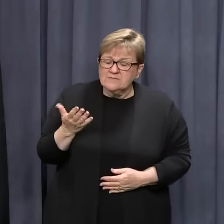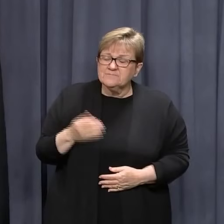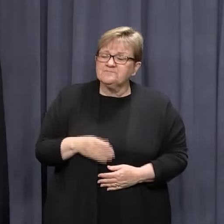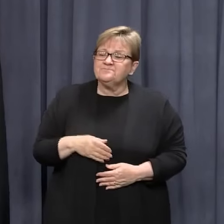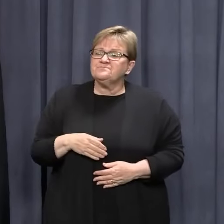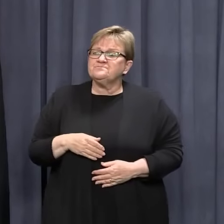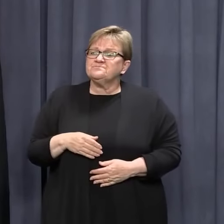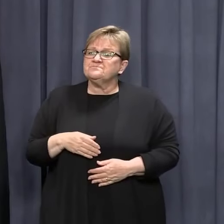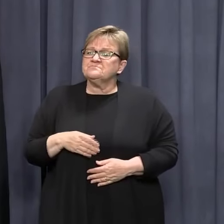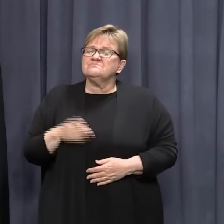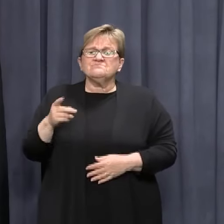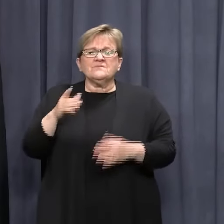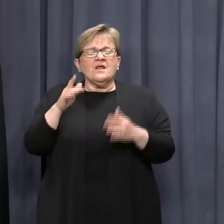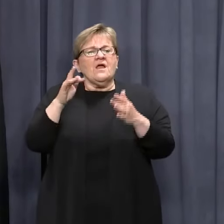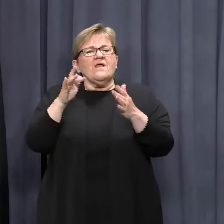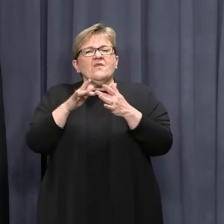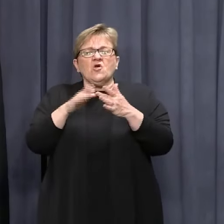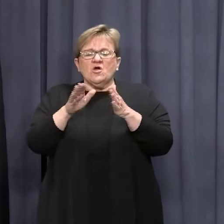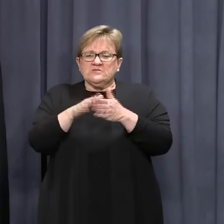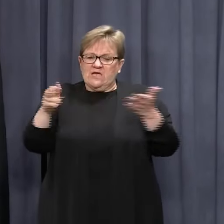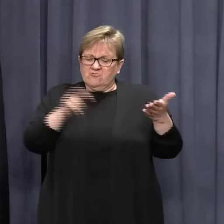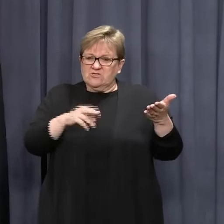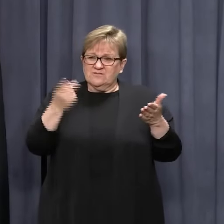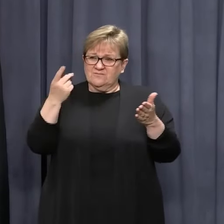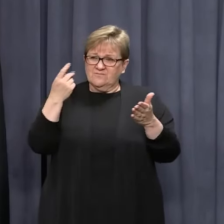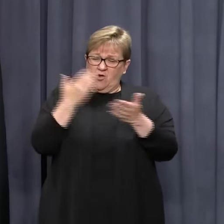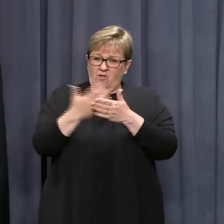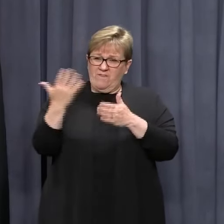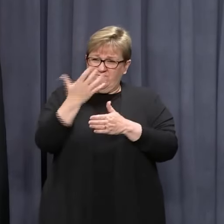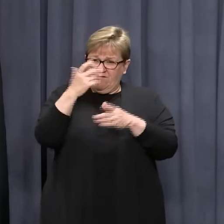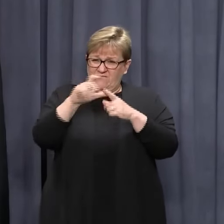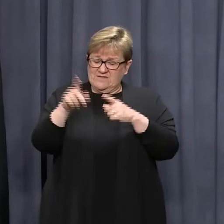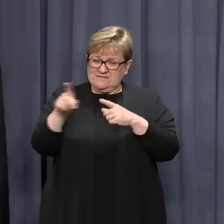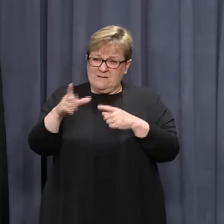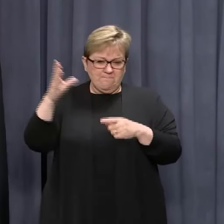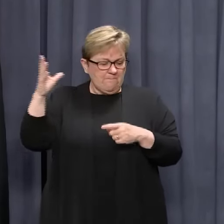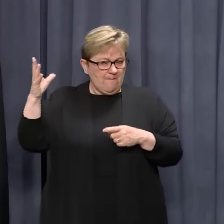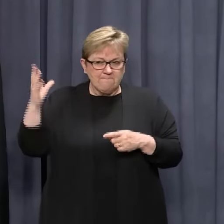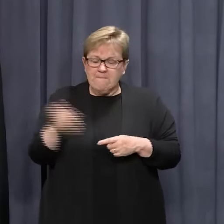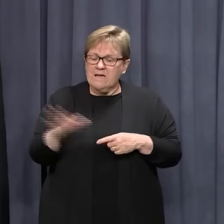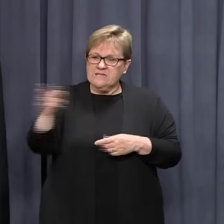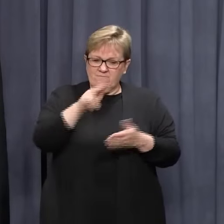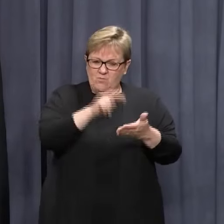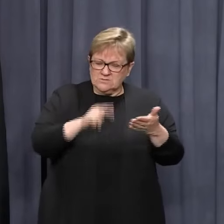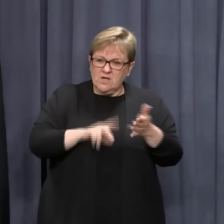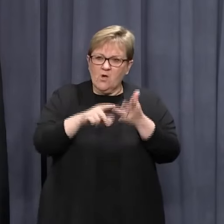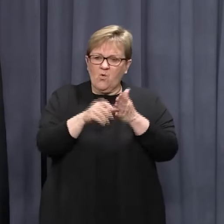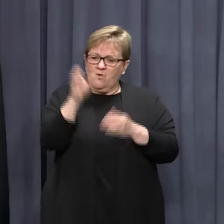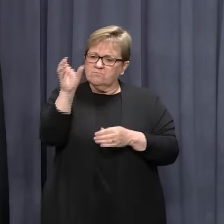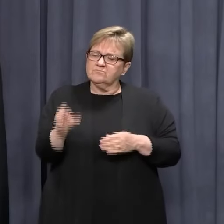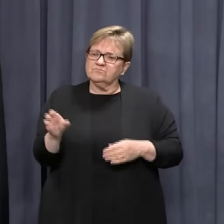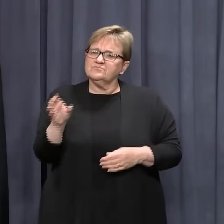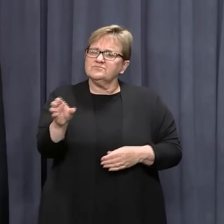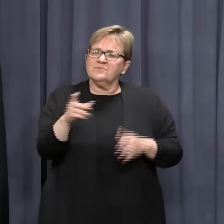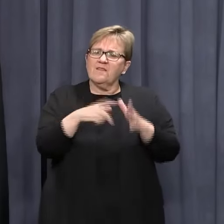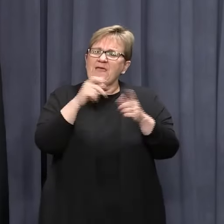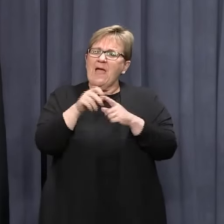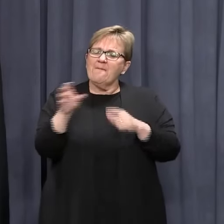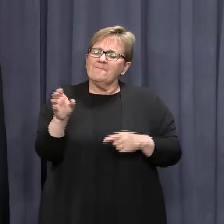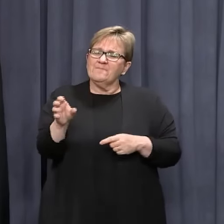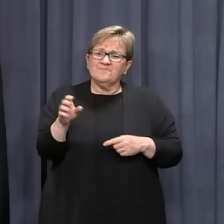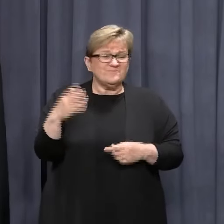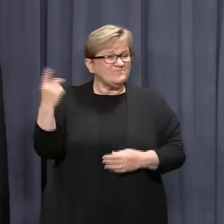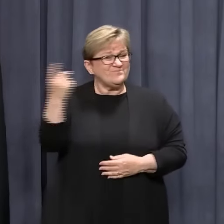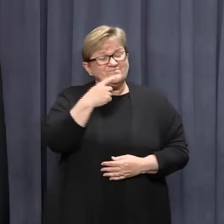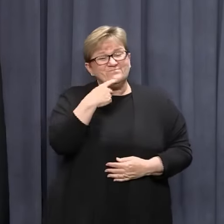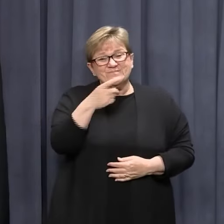contact registers came in on the on the 5th of December on Saturday. And as we've observed all the